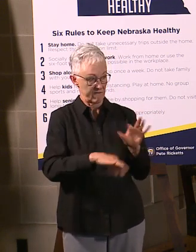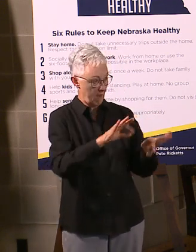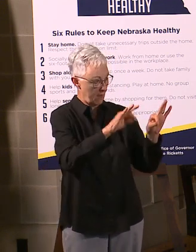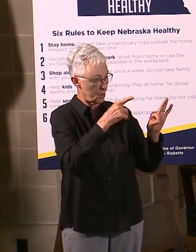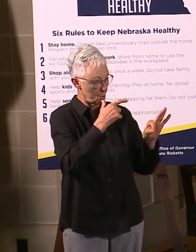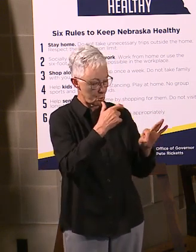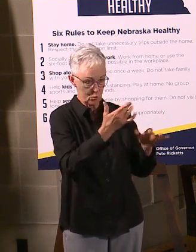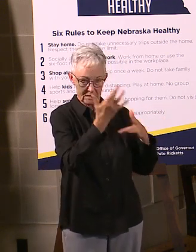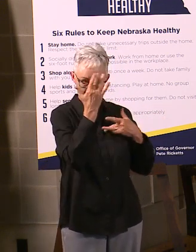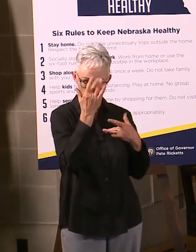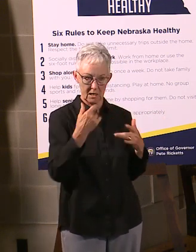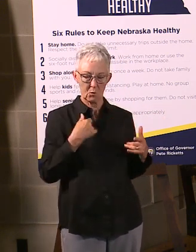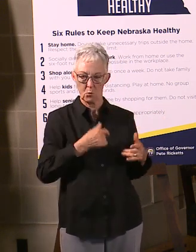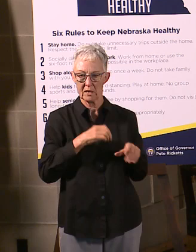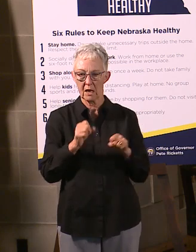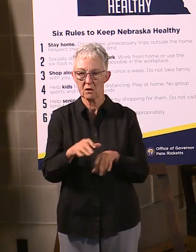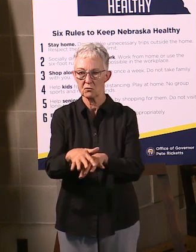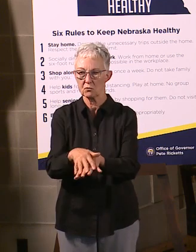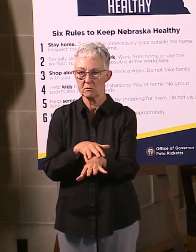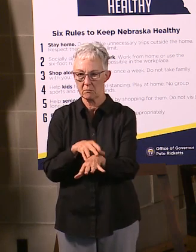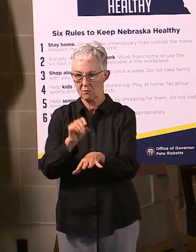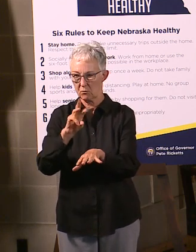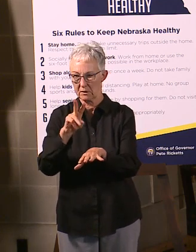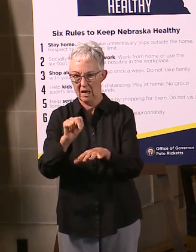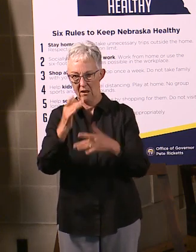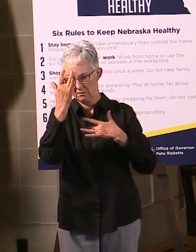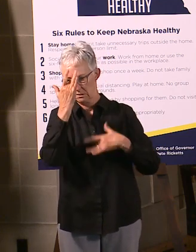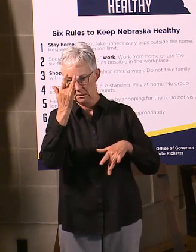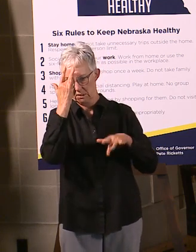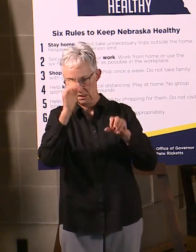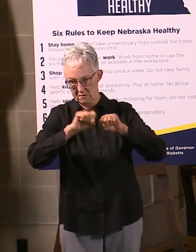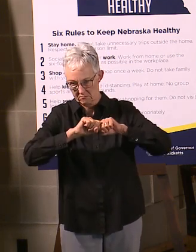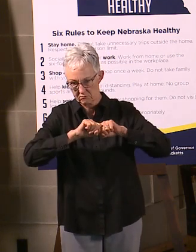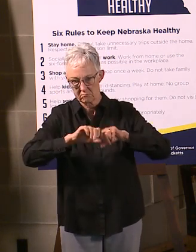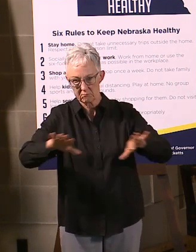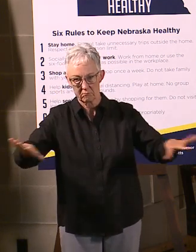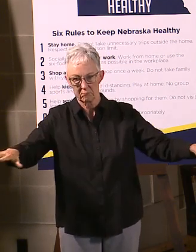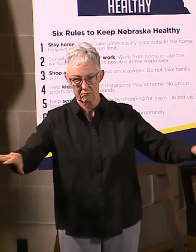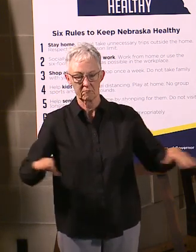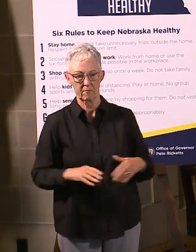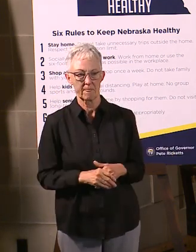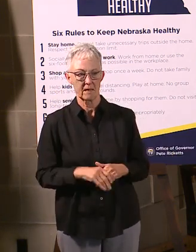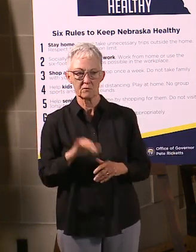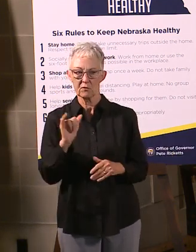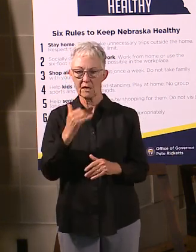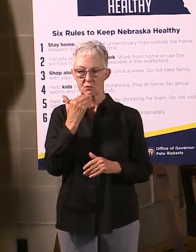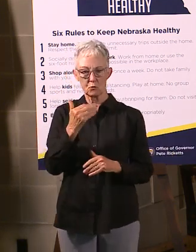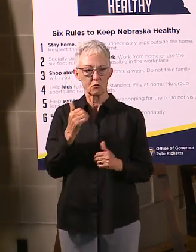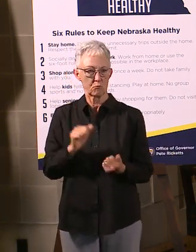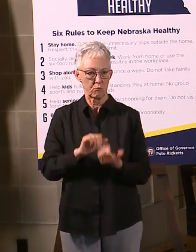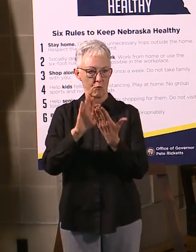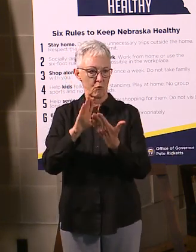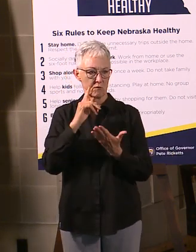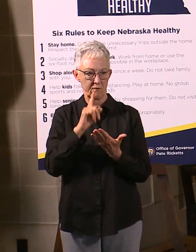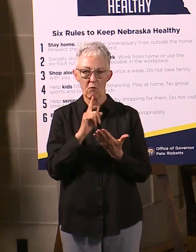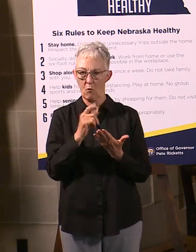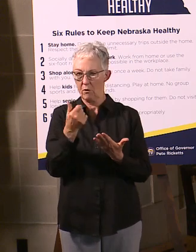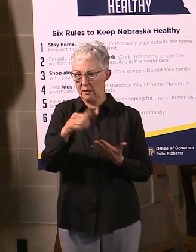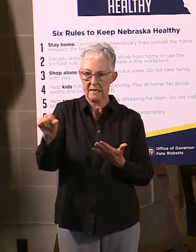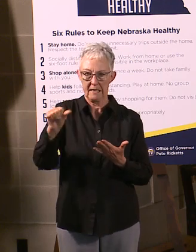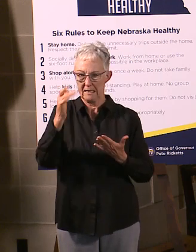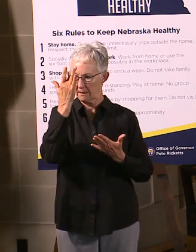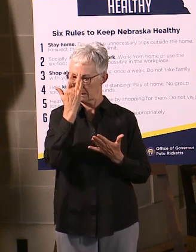standard practice for how you address pandemics like this and epidemics to be able to really focus on the people who are infected